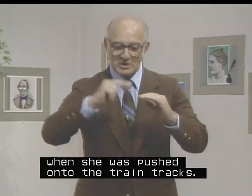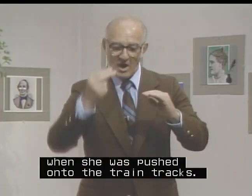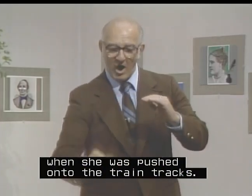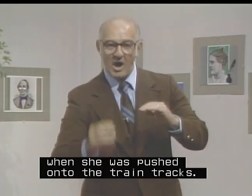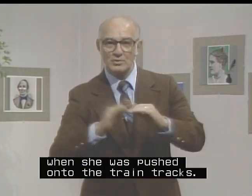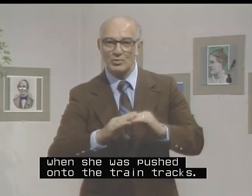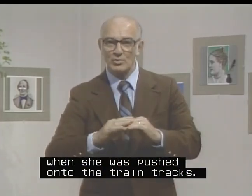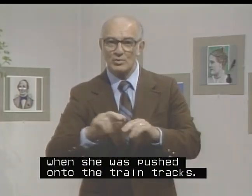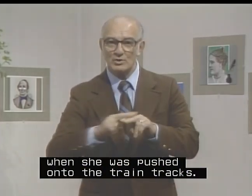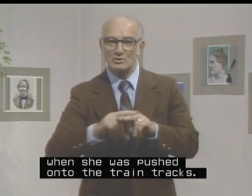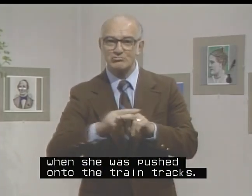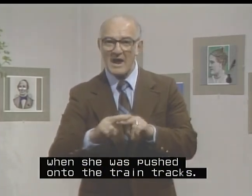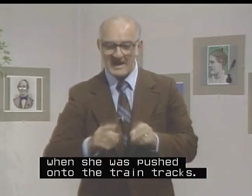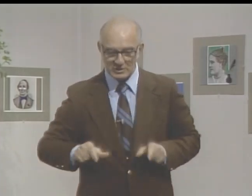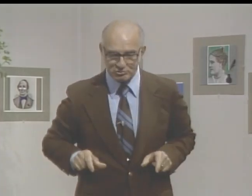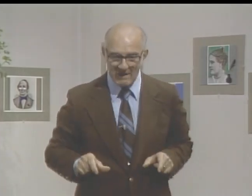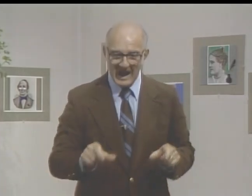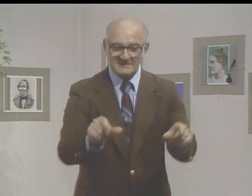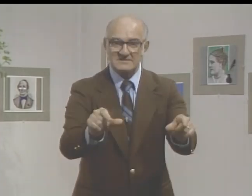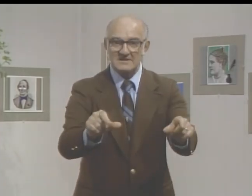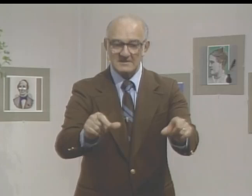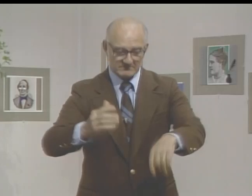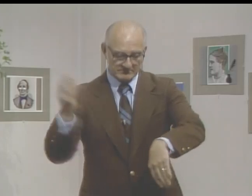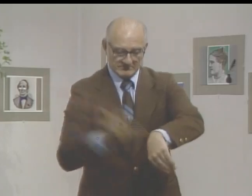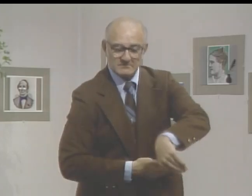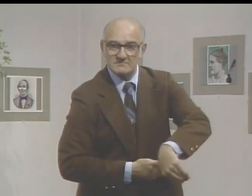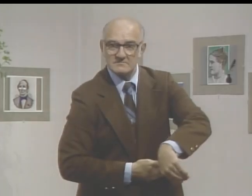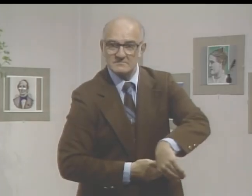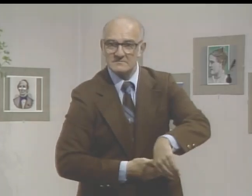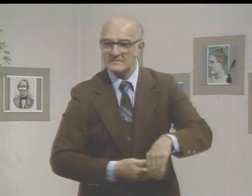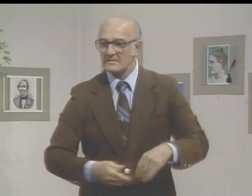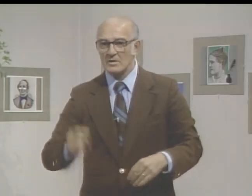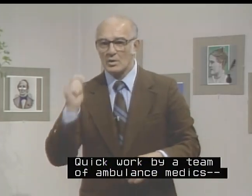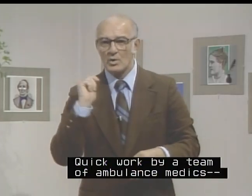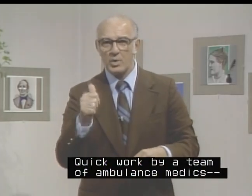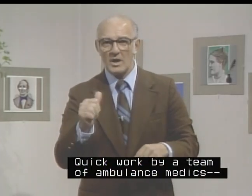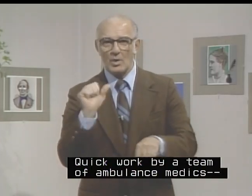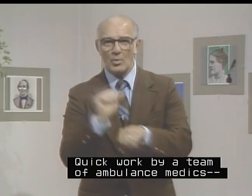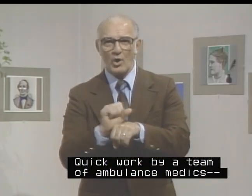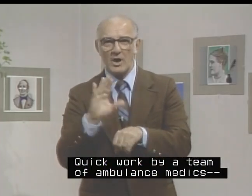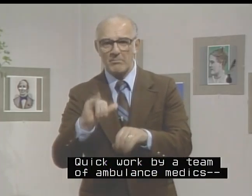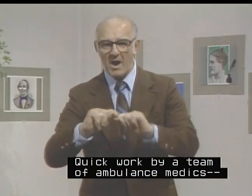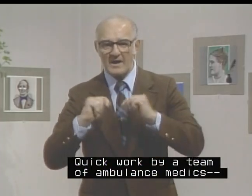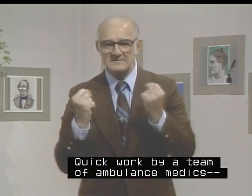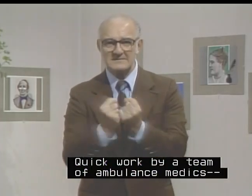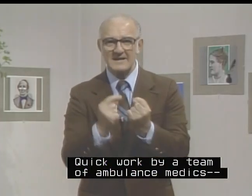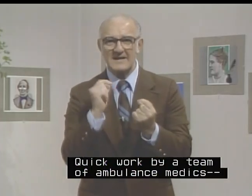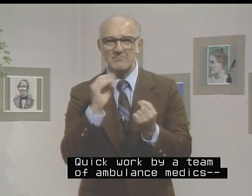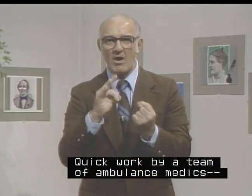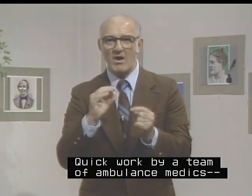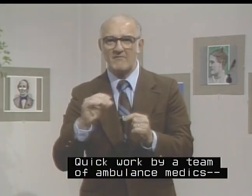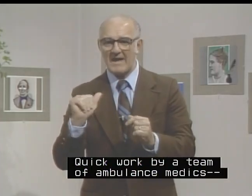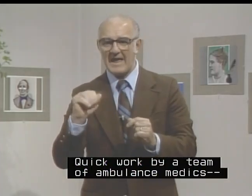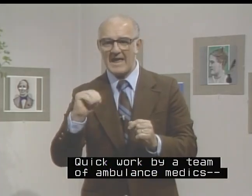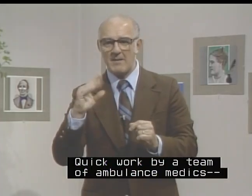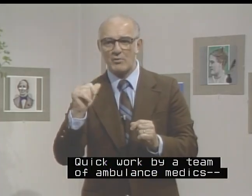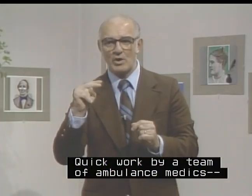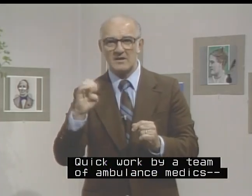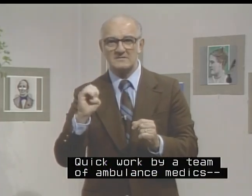onto the train tracks. Mmm. Quick work by a team of ambulance